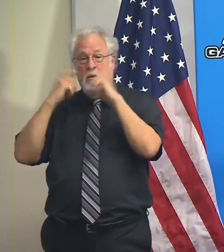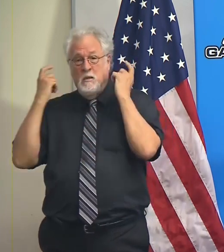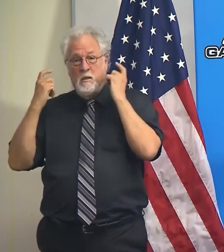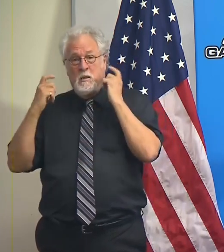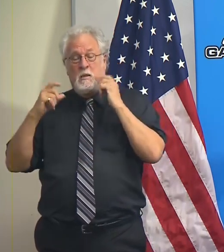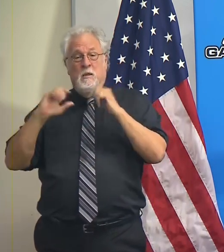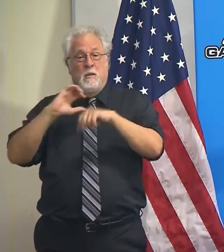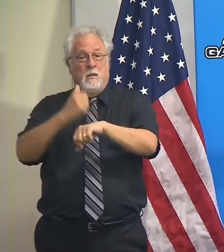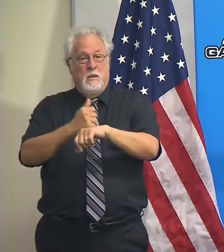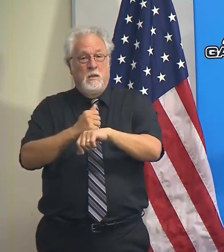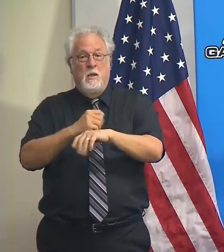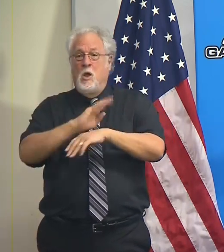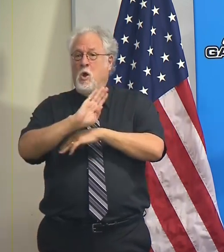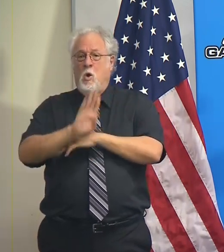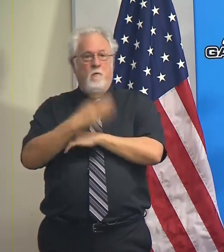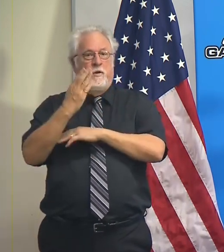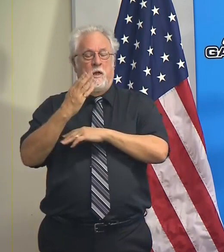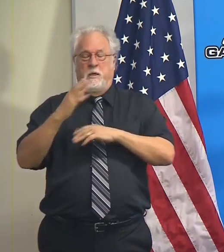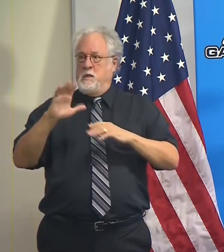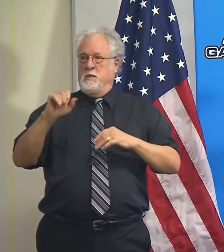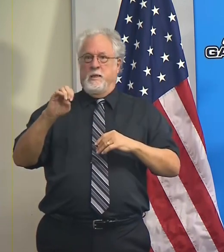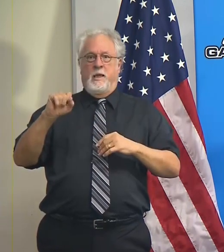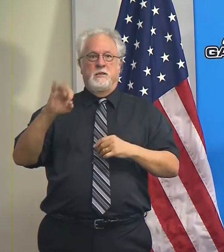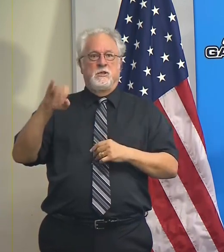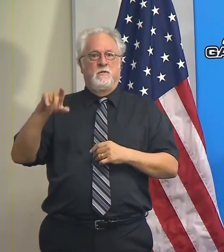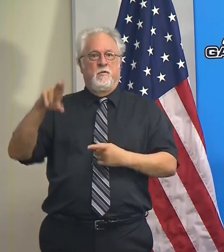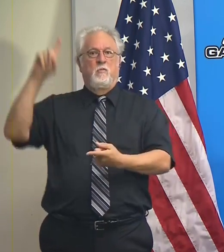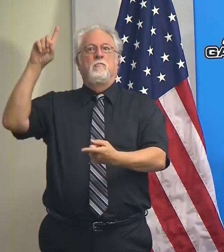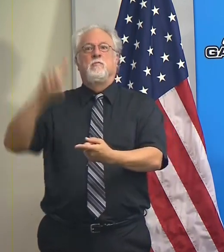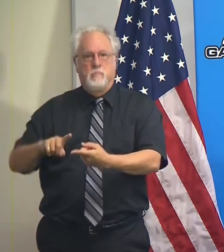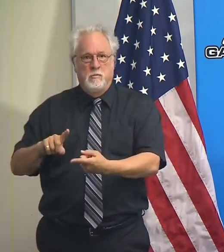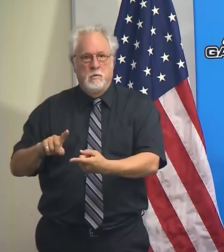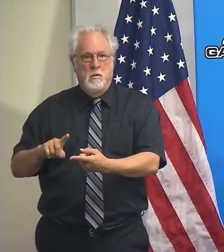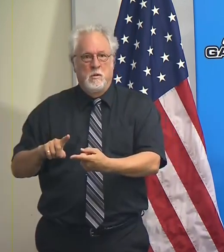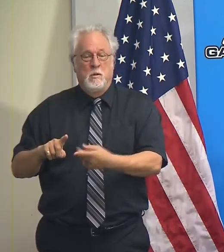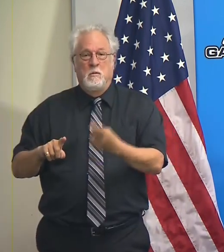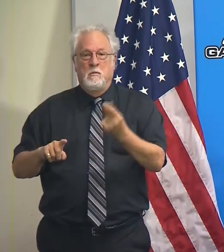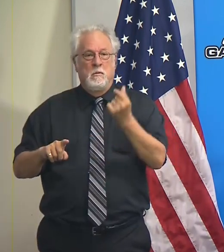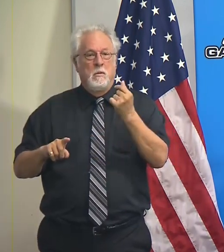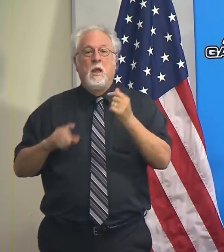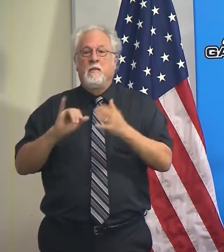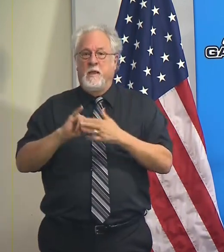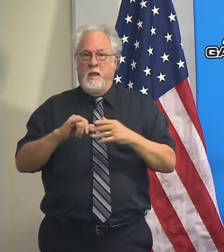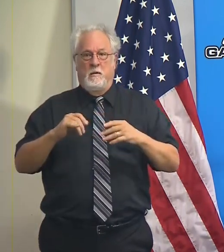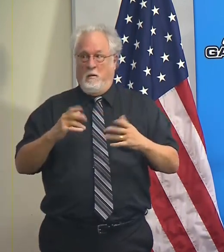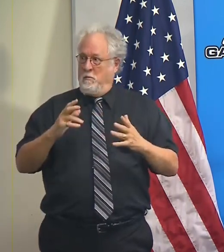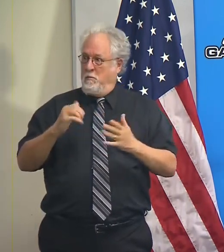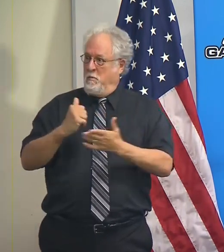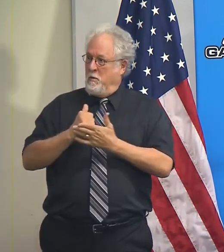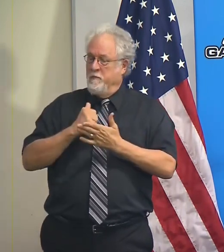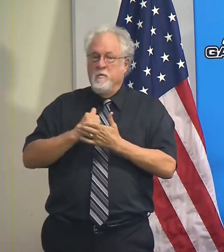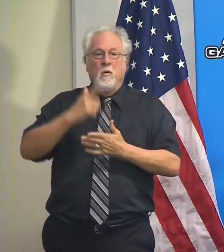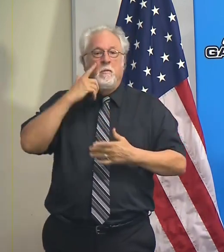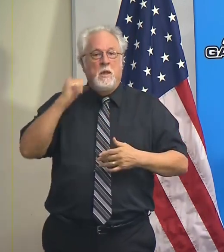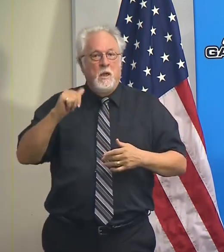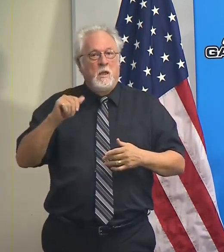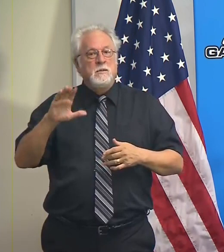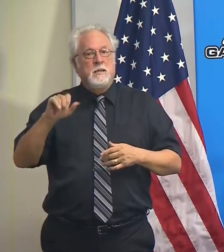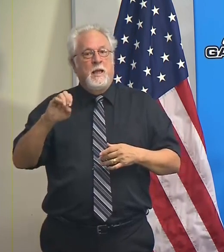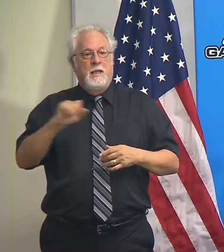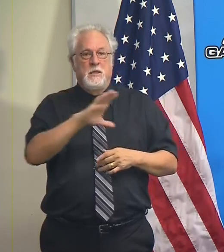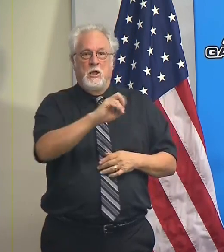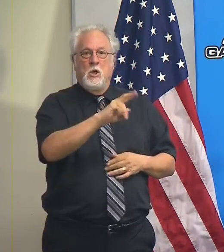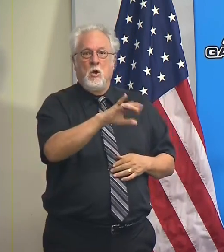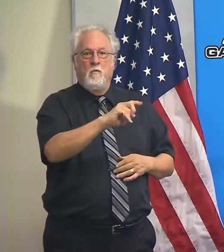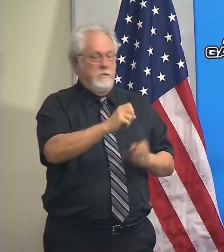measures in place overnight, the cases of the flu dropped considerably, which was very, very helpful because the cases of